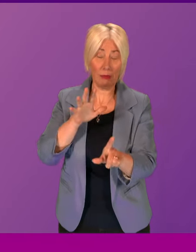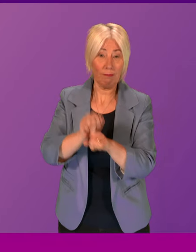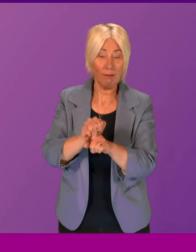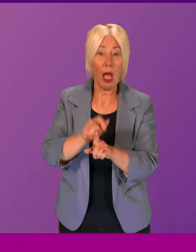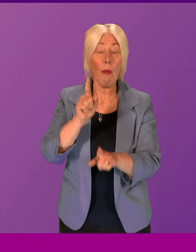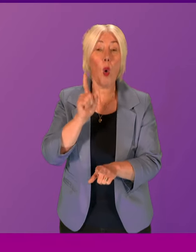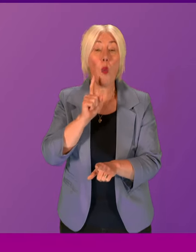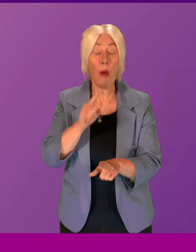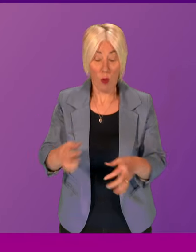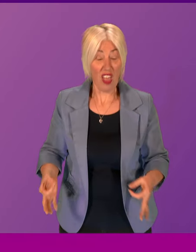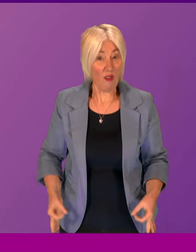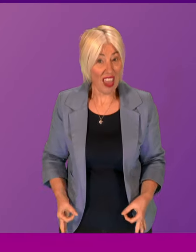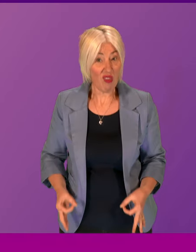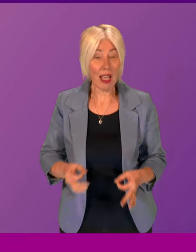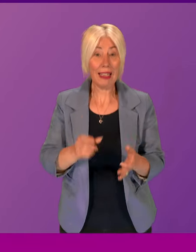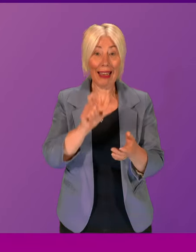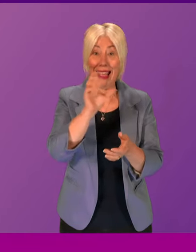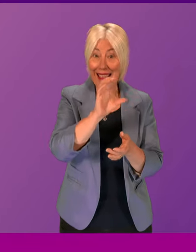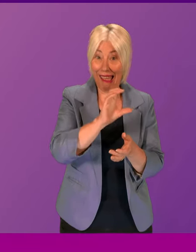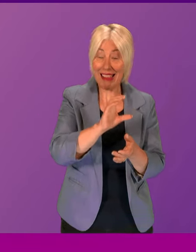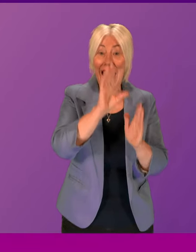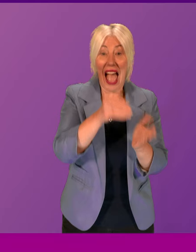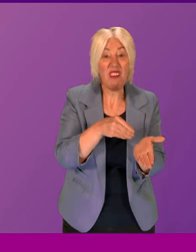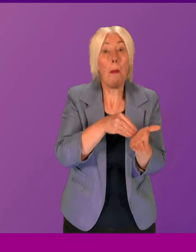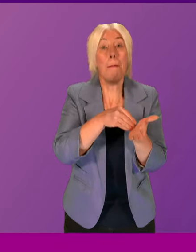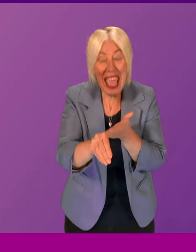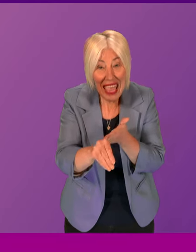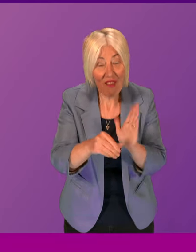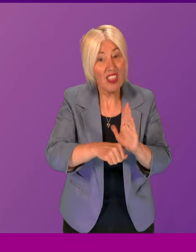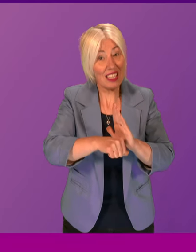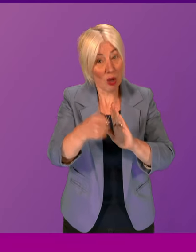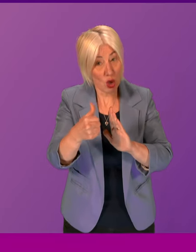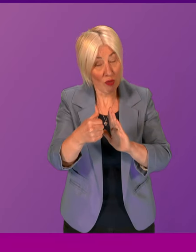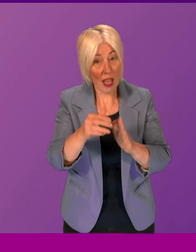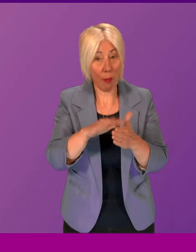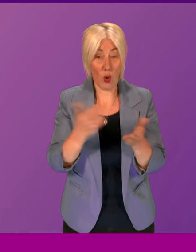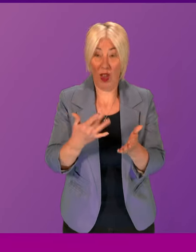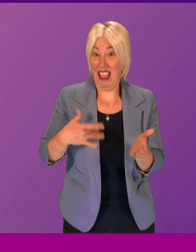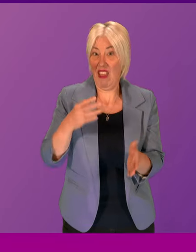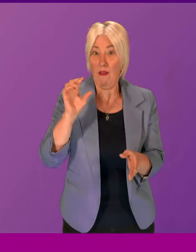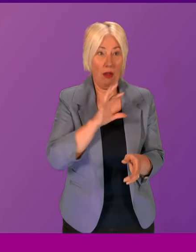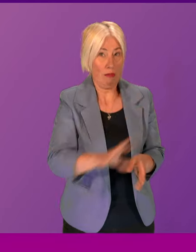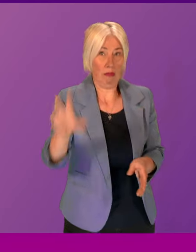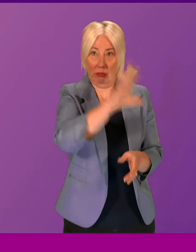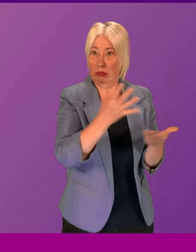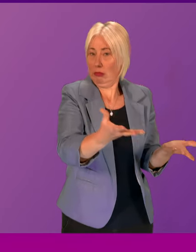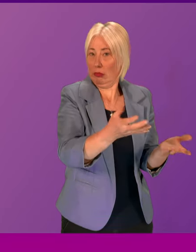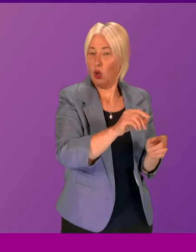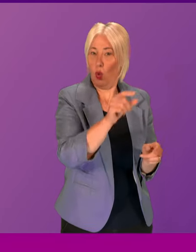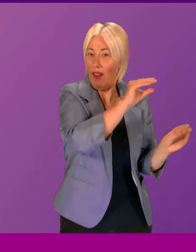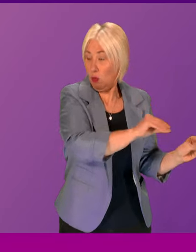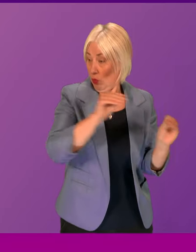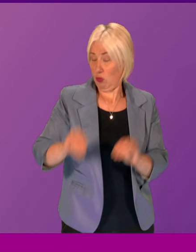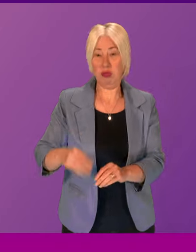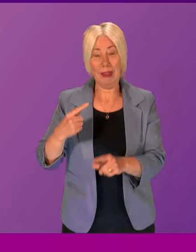ovarian cancer are having to pay for the surgery they need and deserve because of where they live. Can the First Minister tell us why